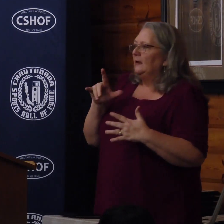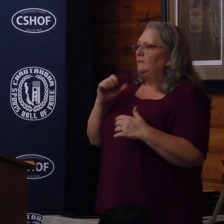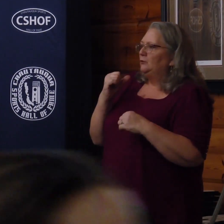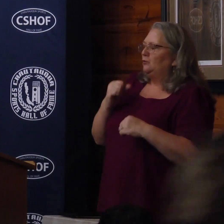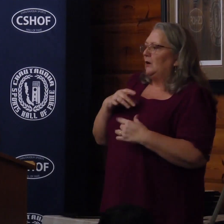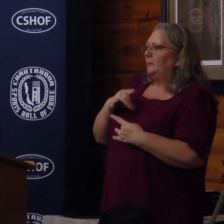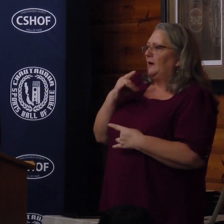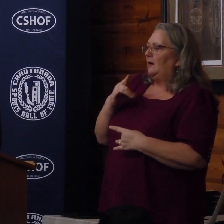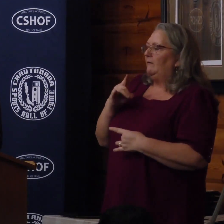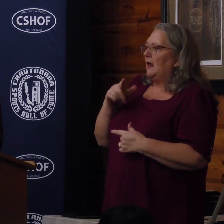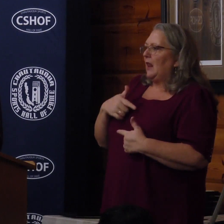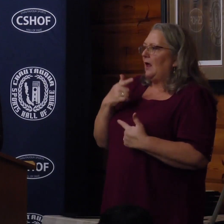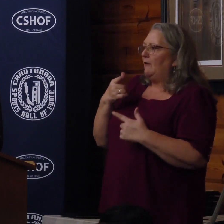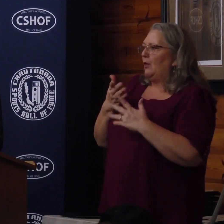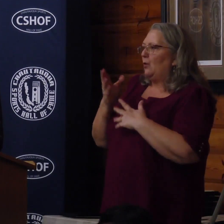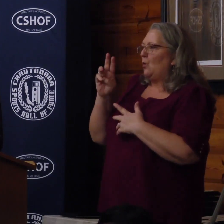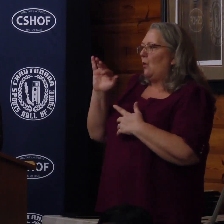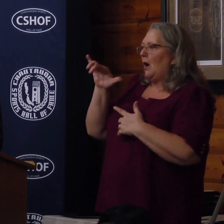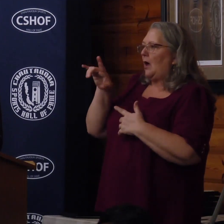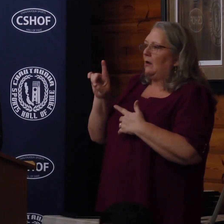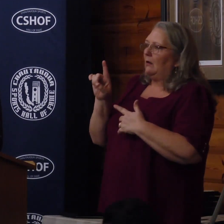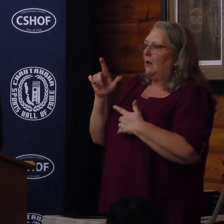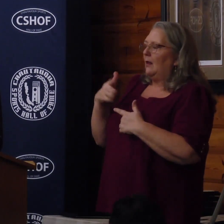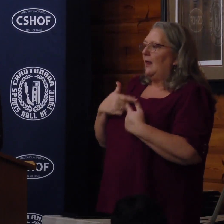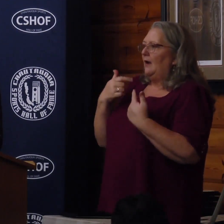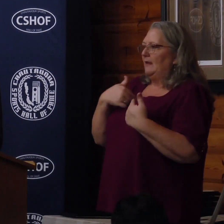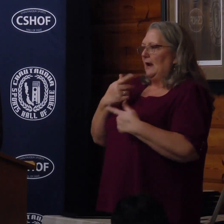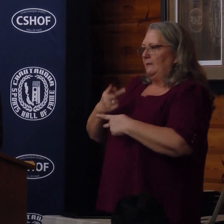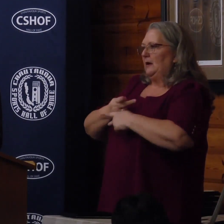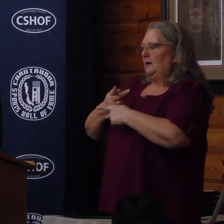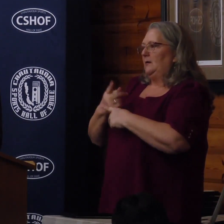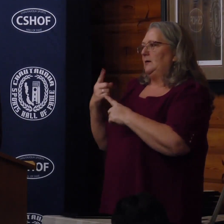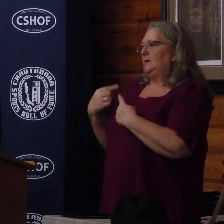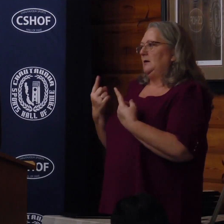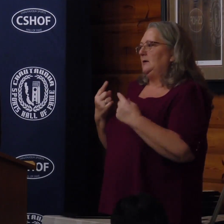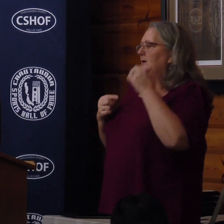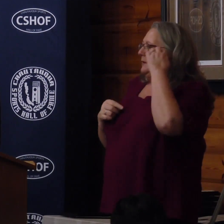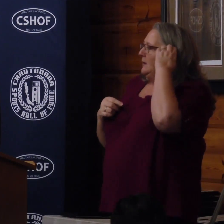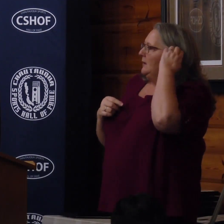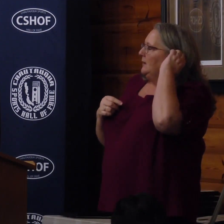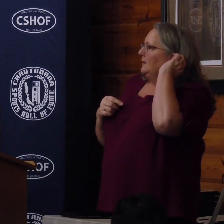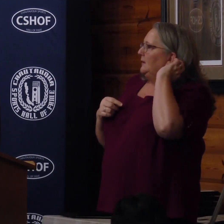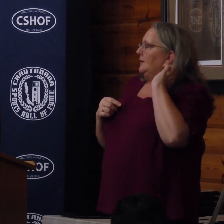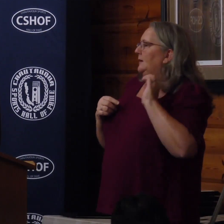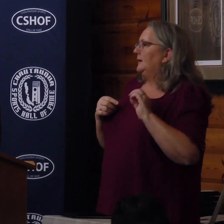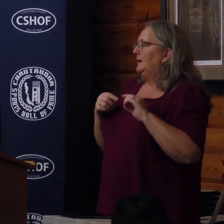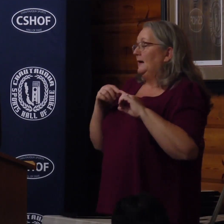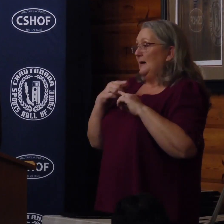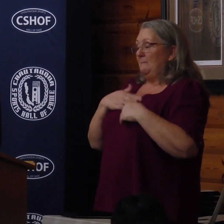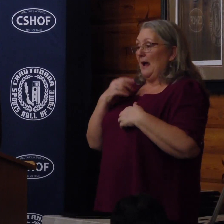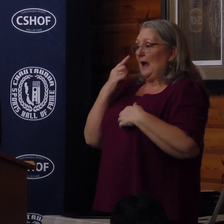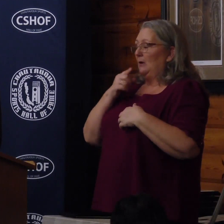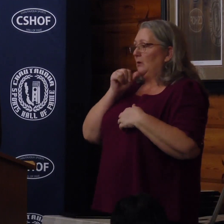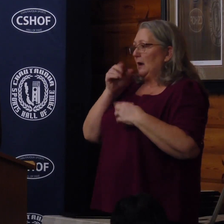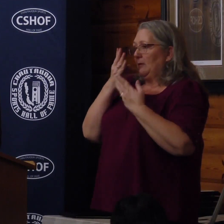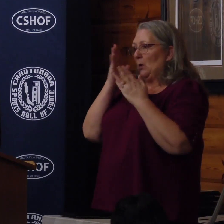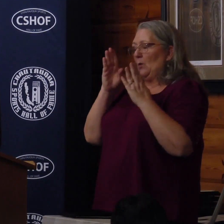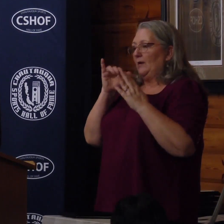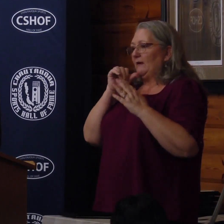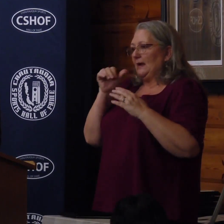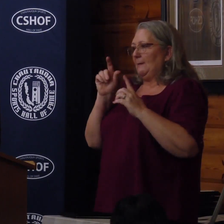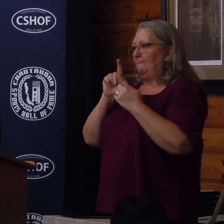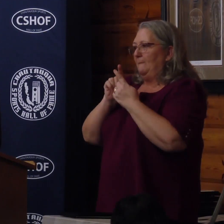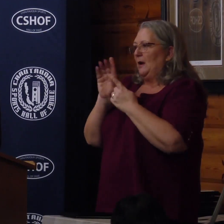life through the wildlife that has been in my care. Nor would my eyes be so open if I hadn't met the Burns family,